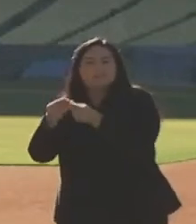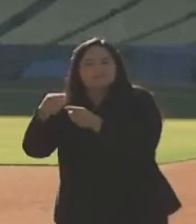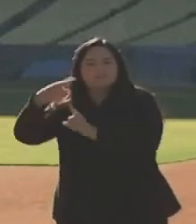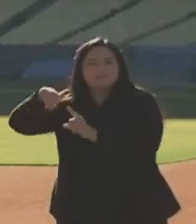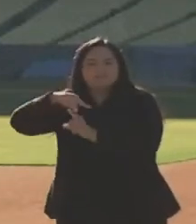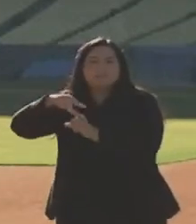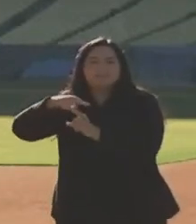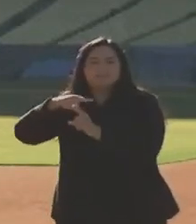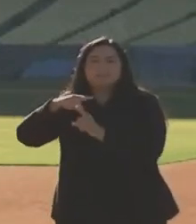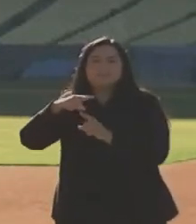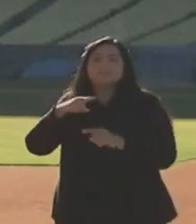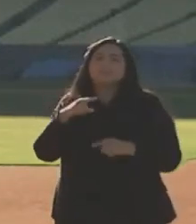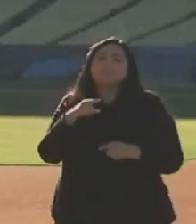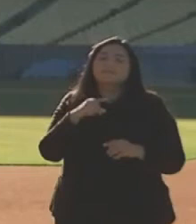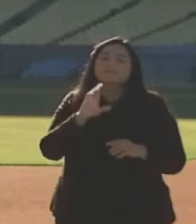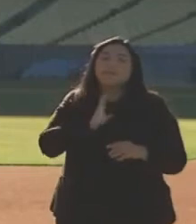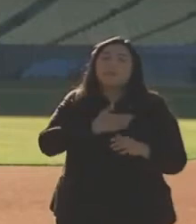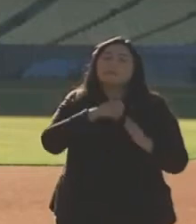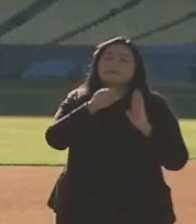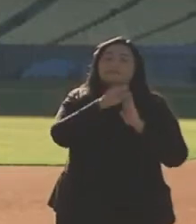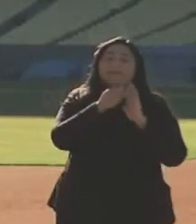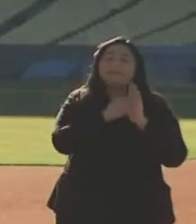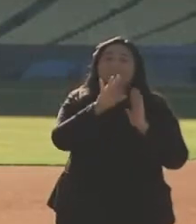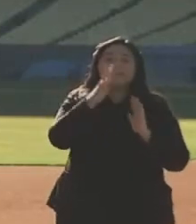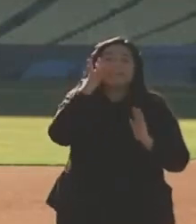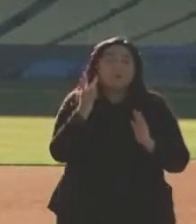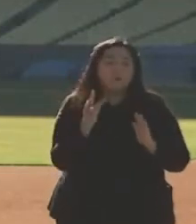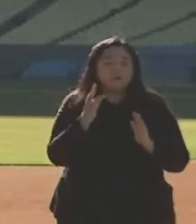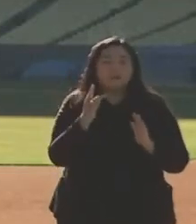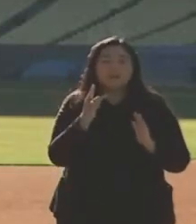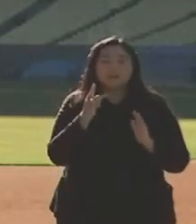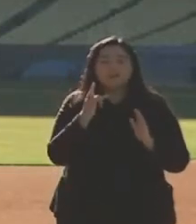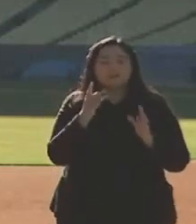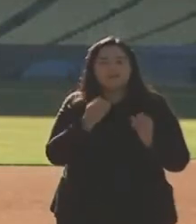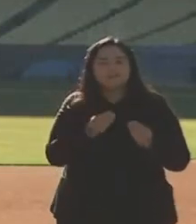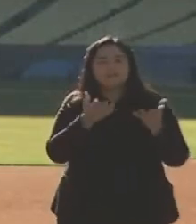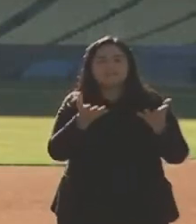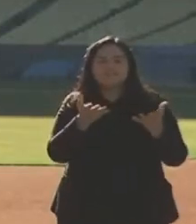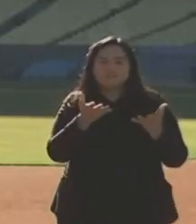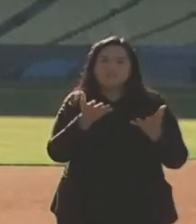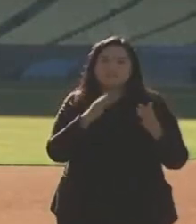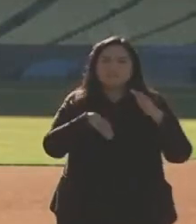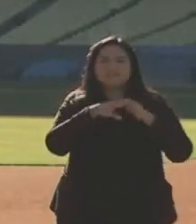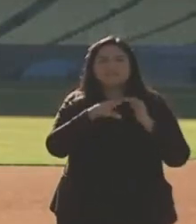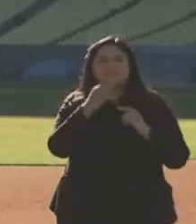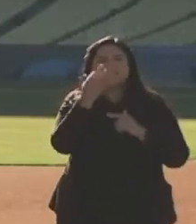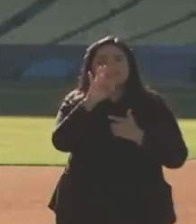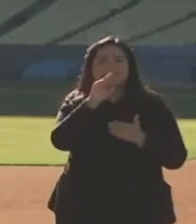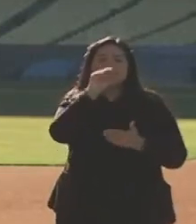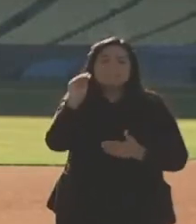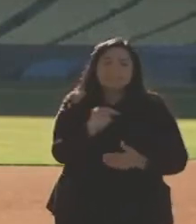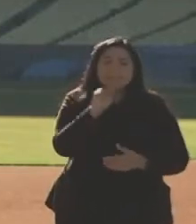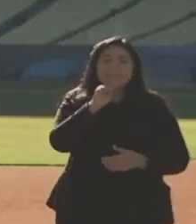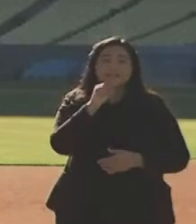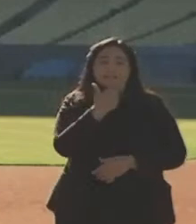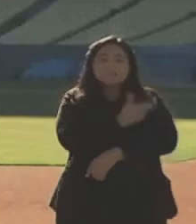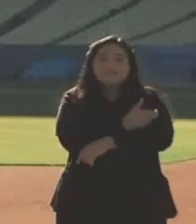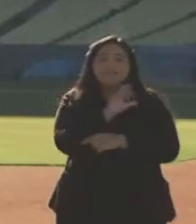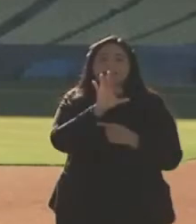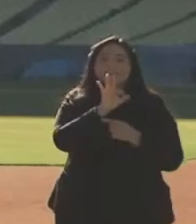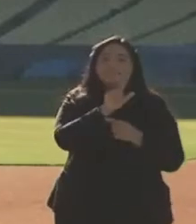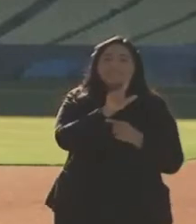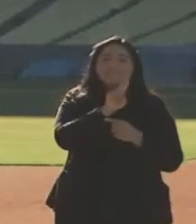here in the state of California that advances and administers up to 19 million flu vaccines each and every year. That's done